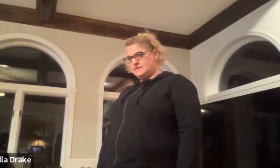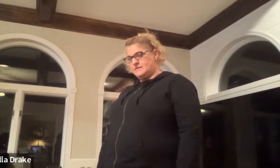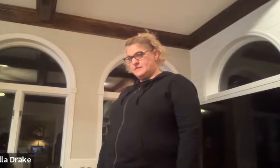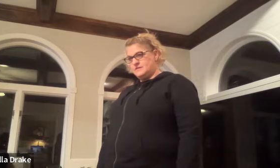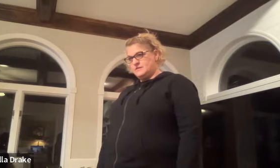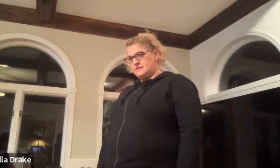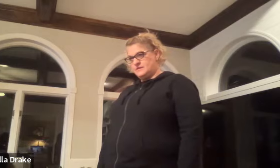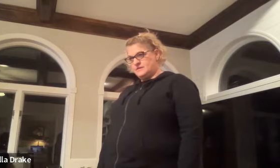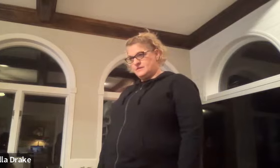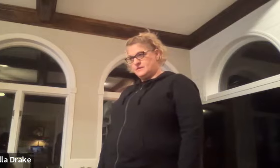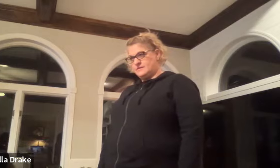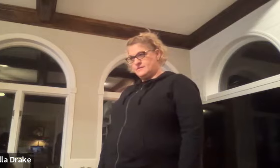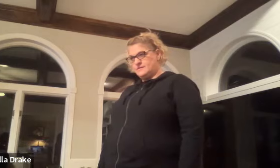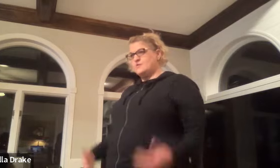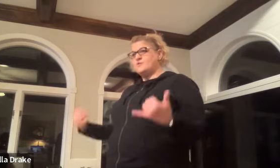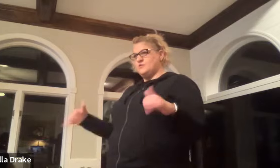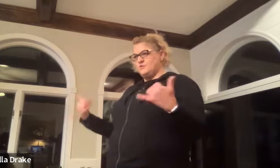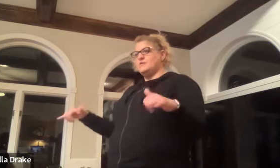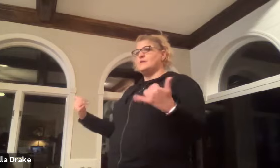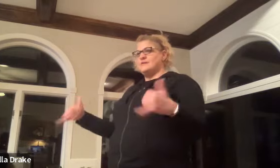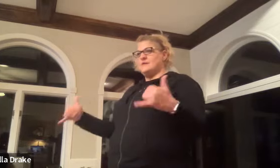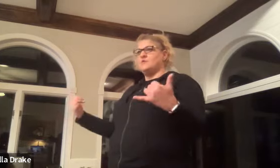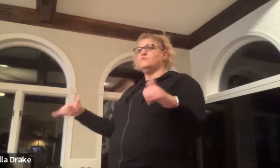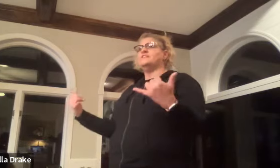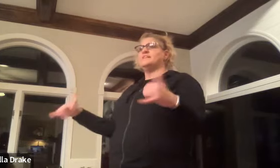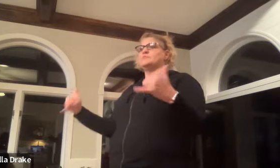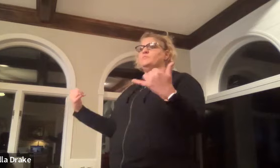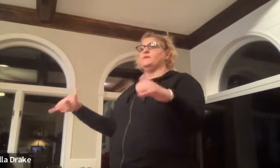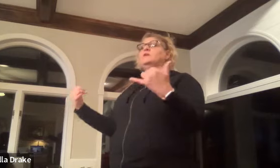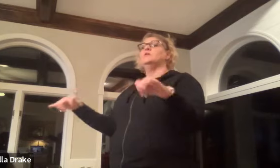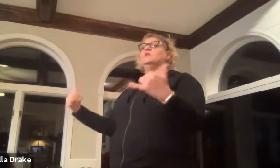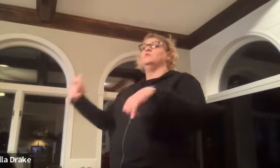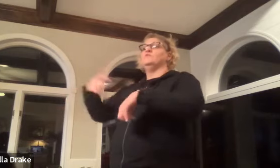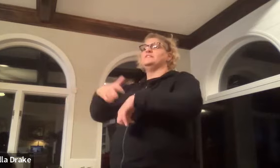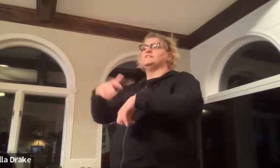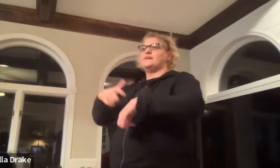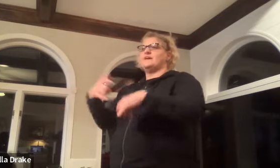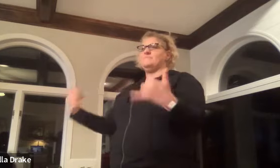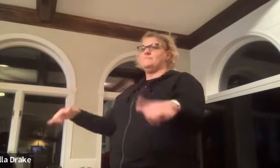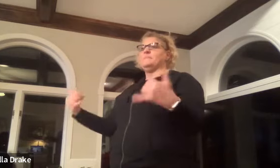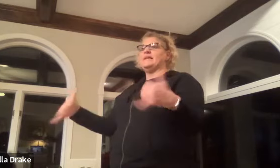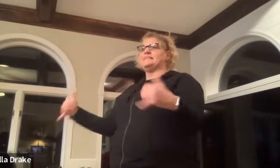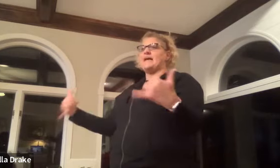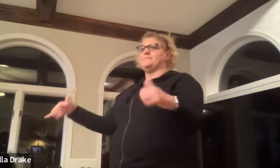i feel like it would be recess would be recess time play time